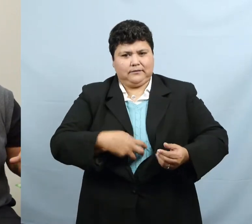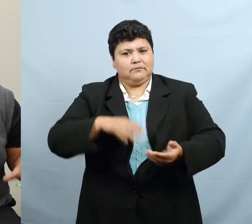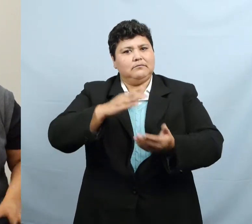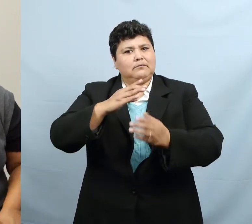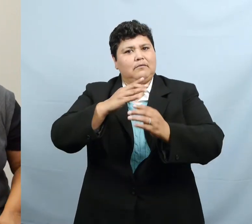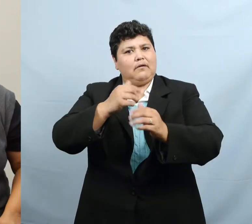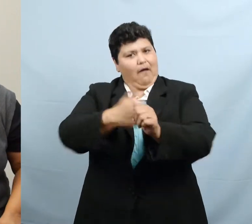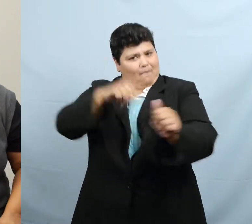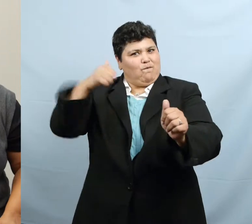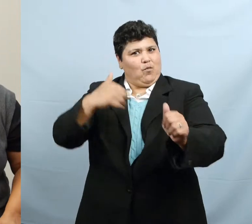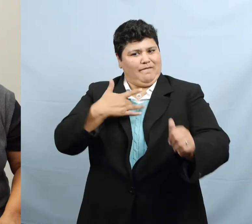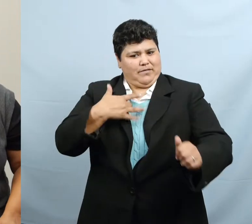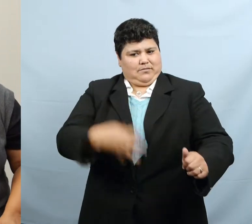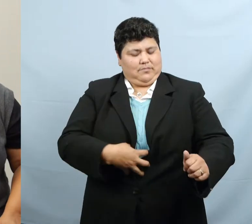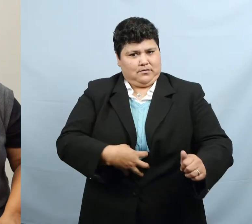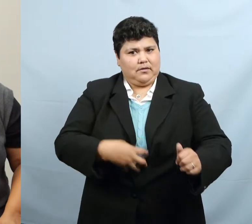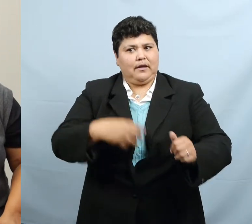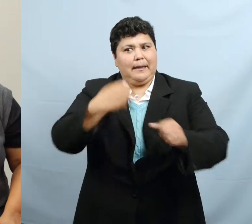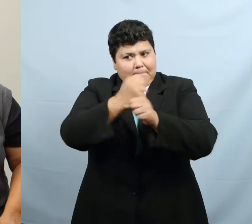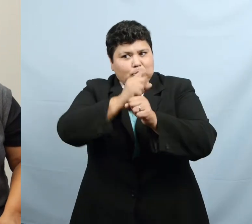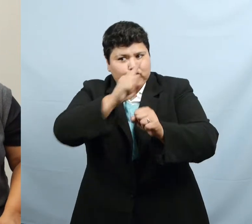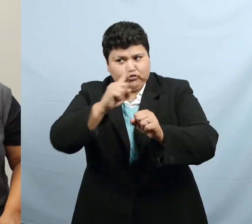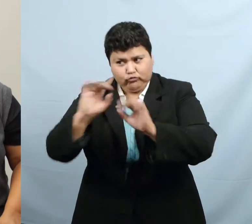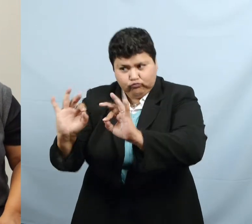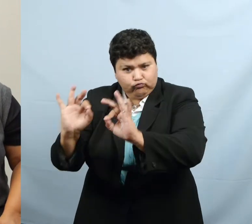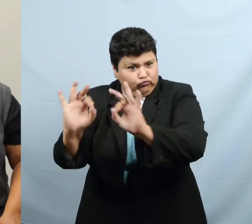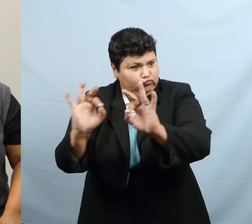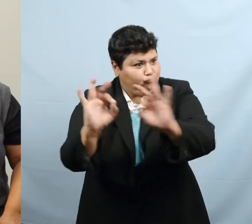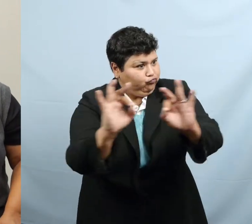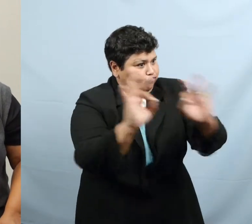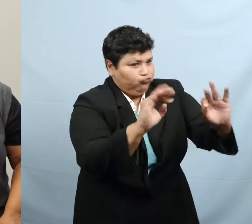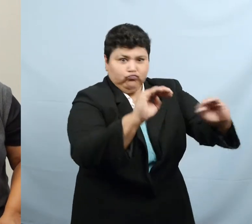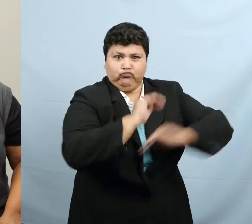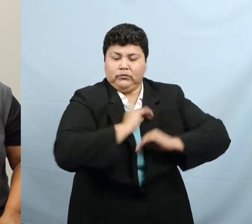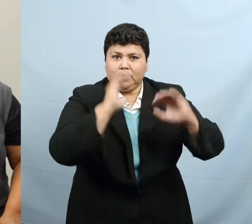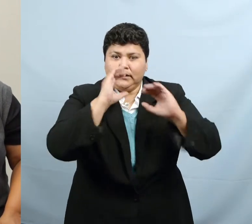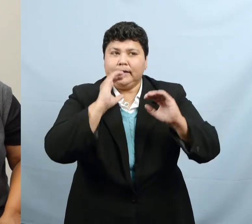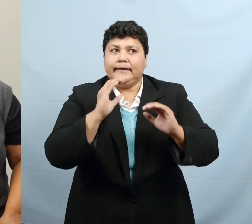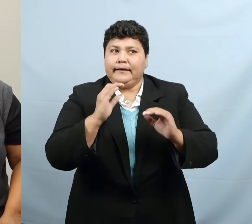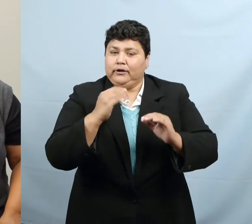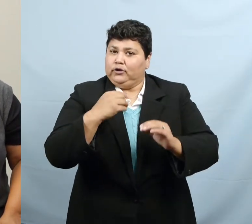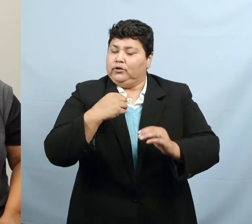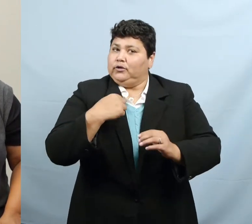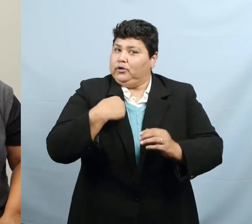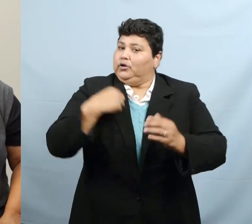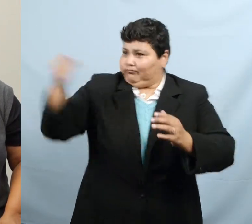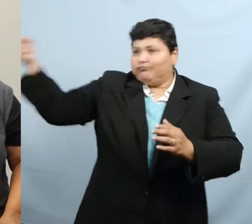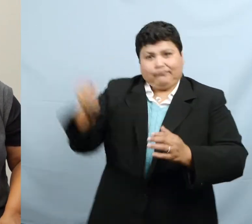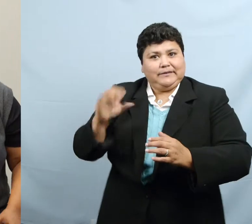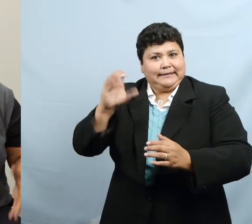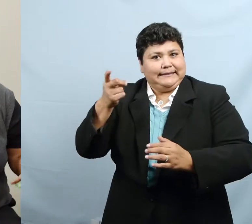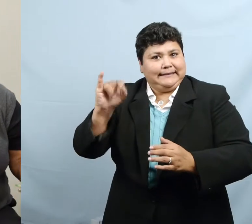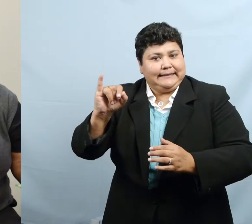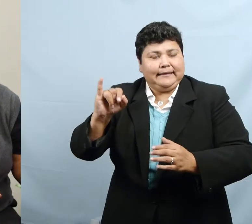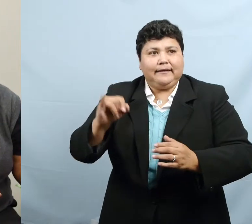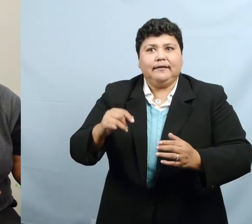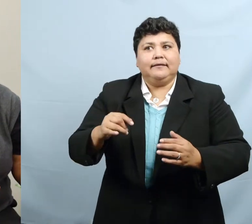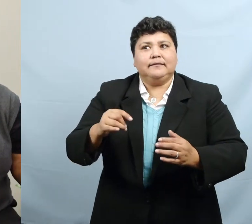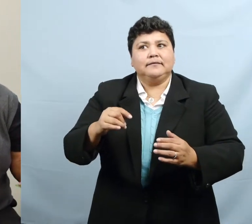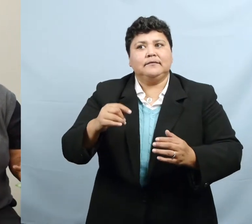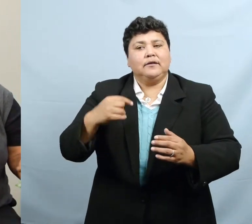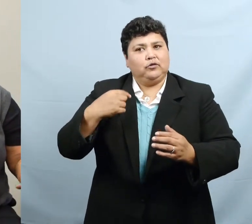of that communication access was to either bring in a CDI and that might have been difficult because the